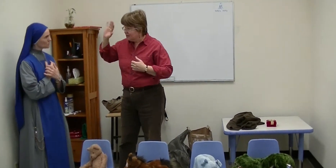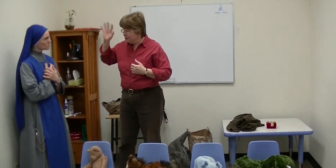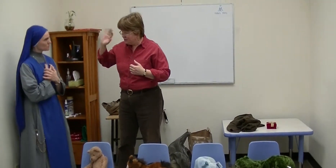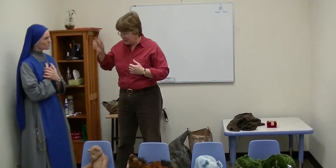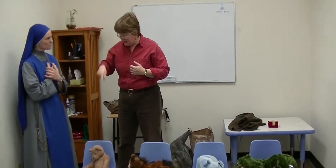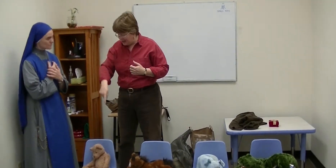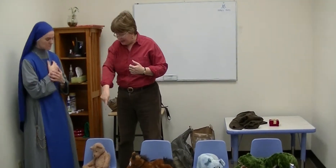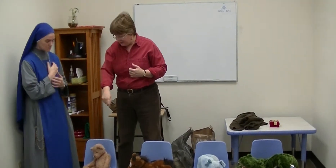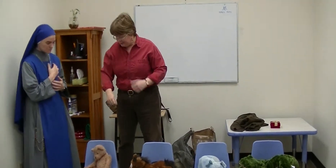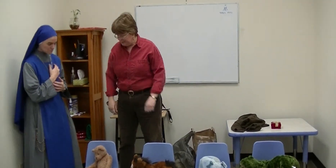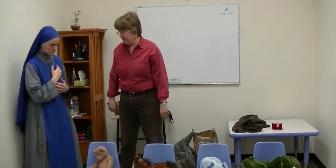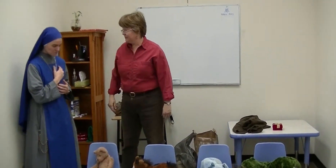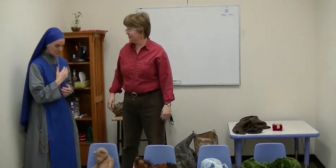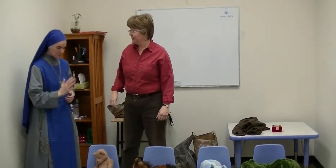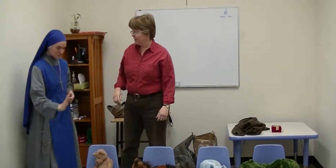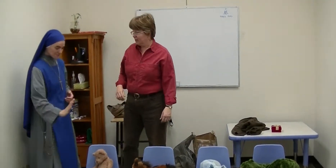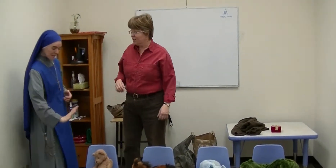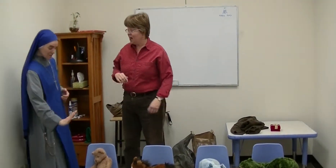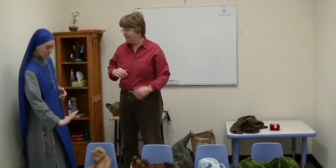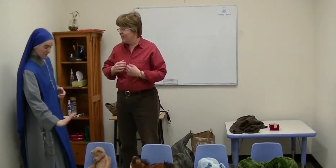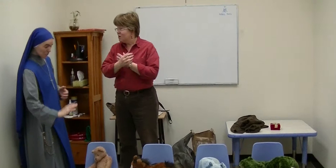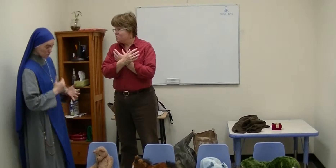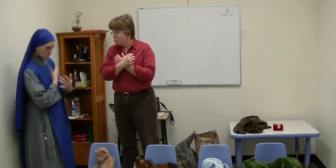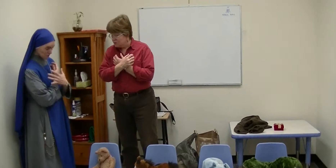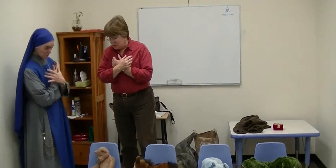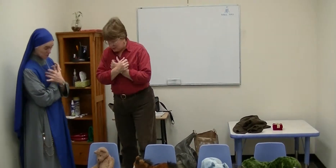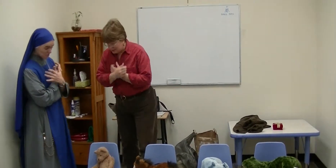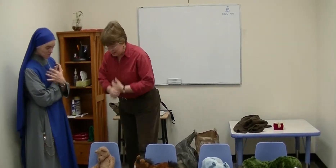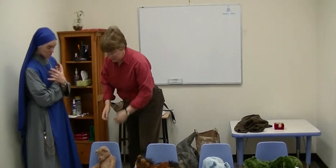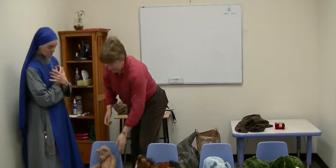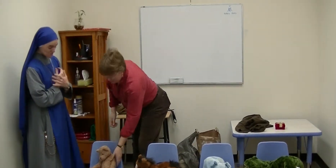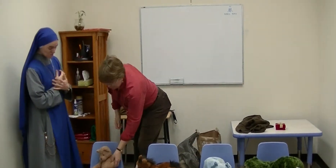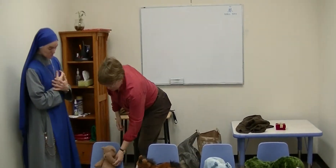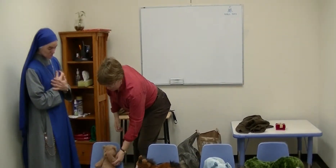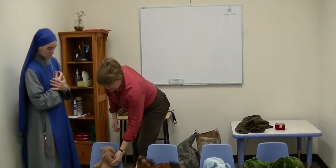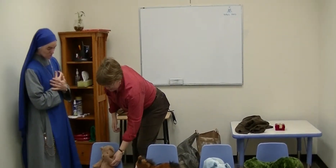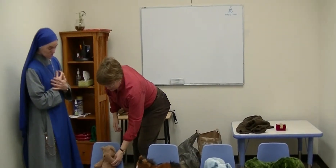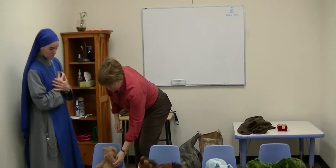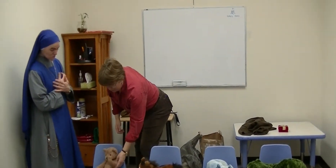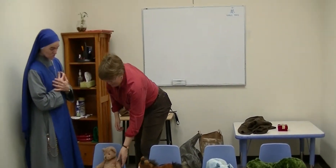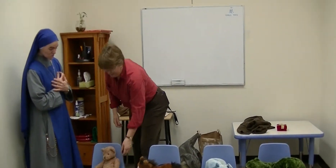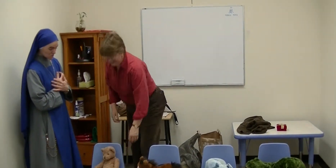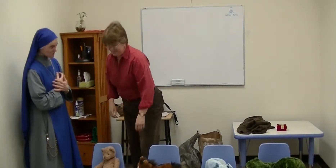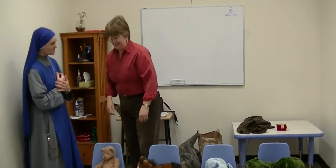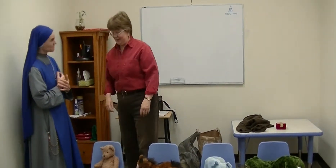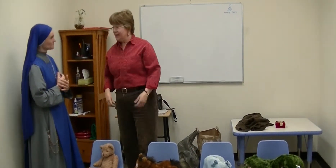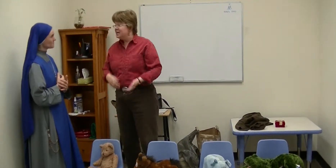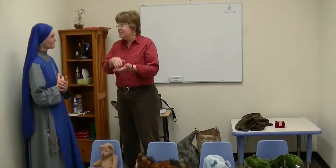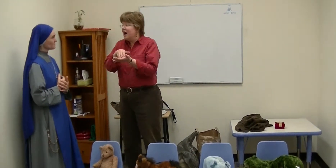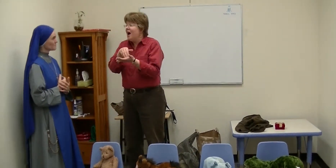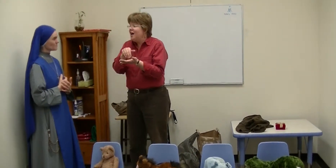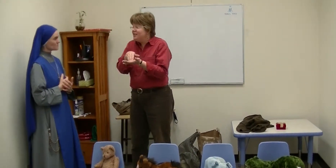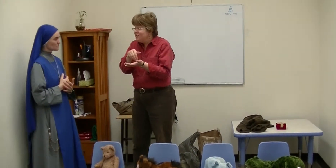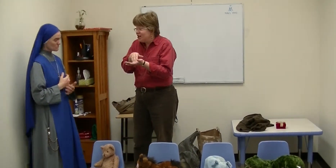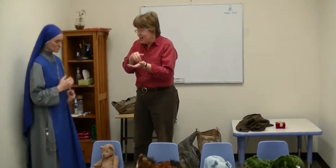Saluta eom. Salve, urse. Uh-huh. Salve, soron. Uh-huh. Tanje